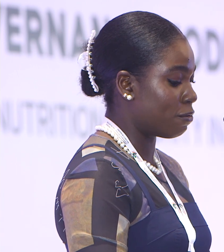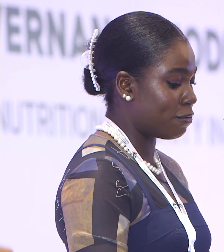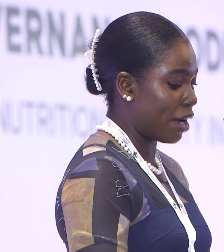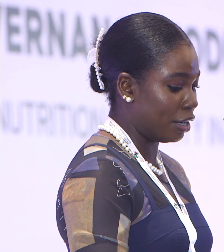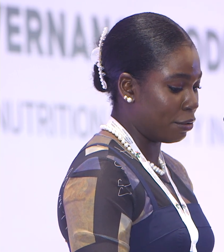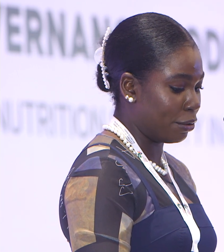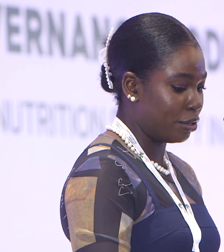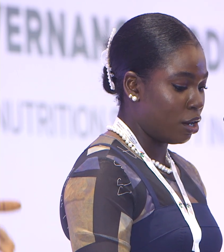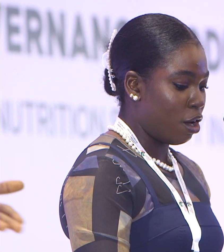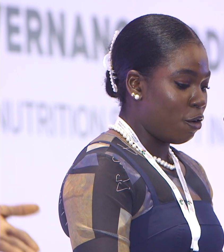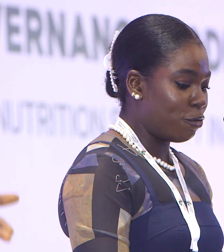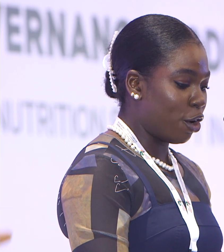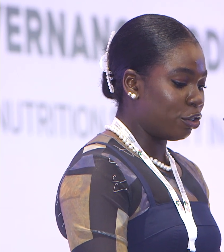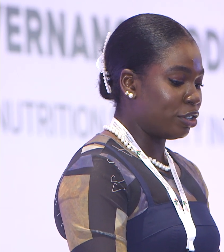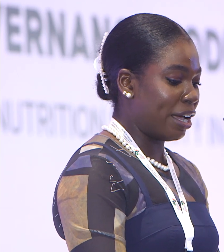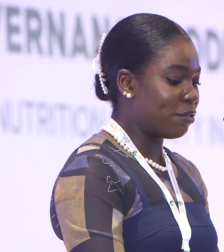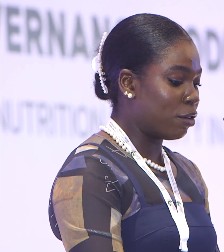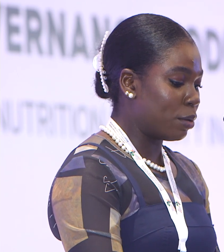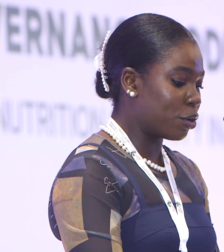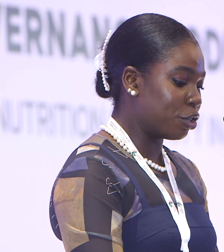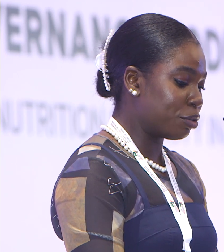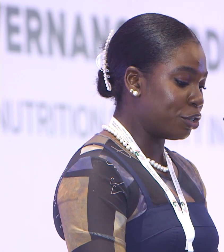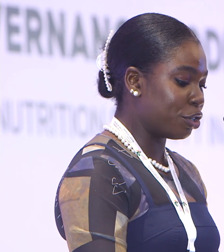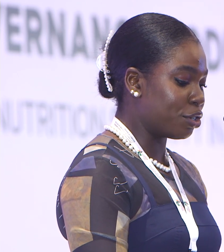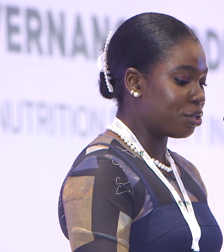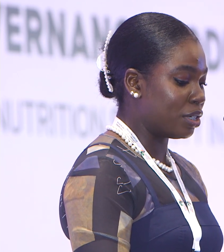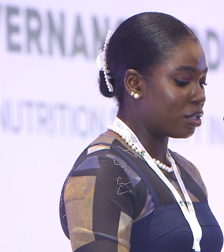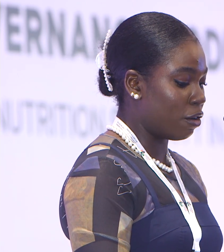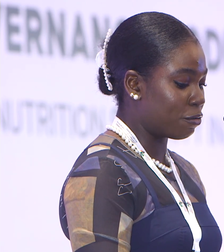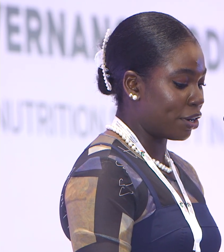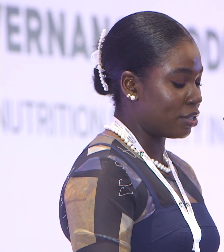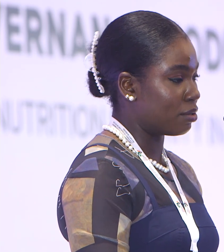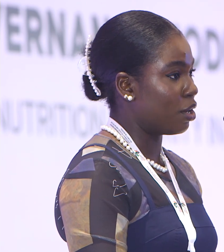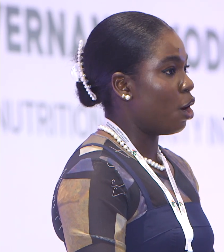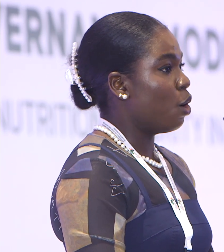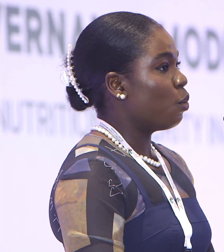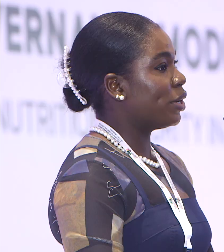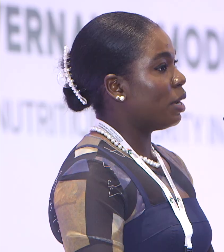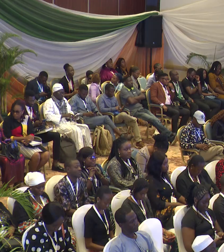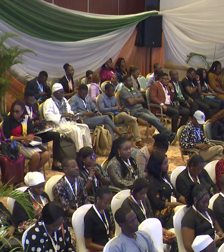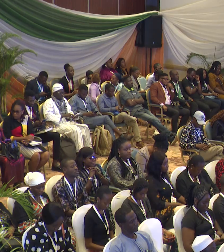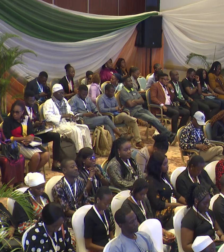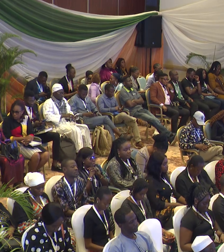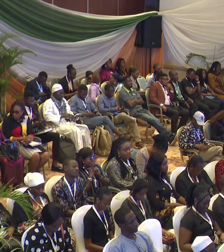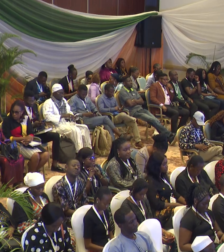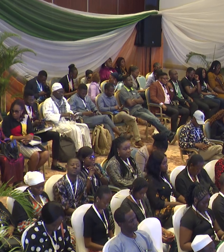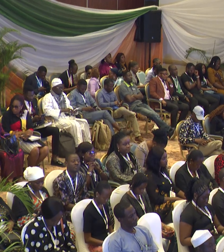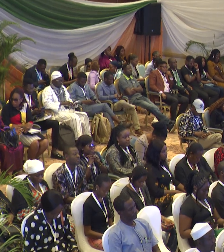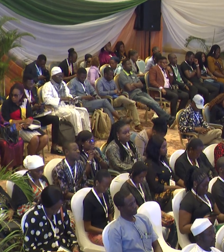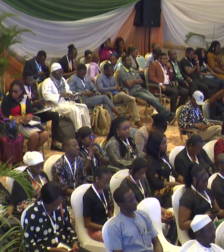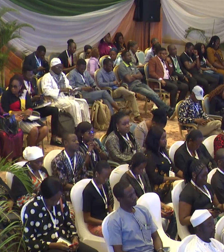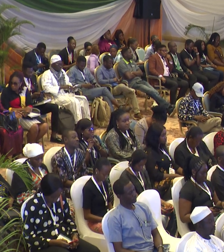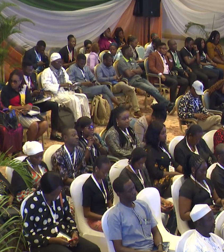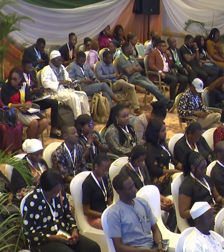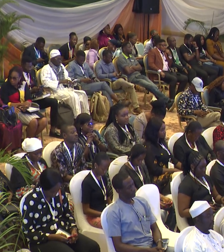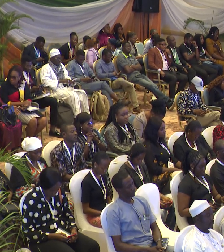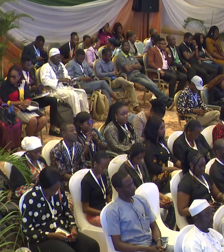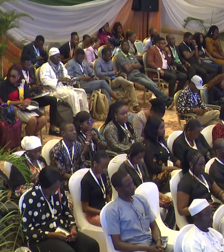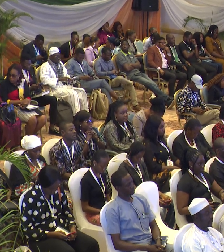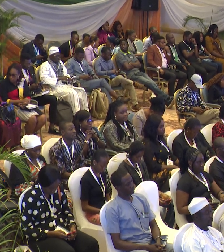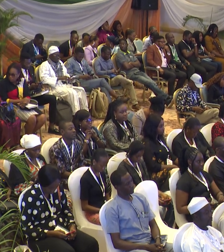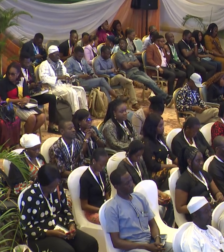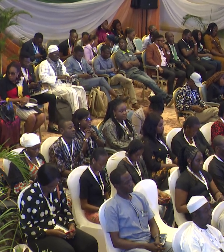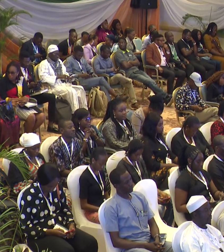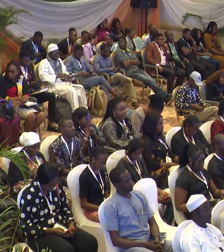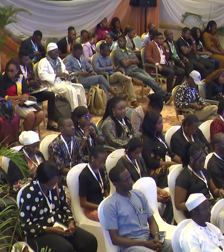Sonjon Farneron, for their valuable contributions to this conference. We deeply appreciate the interactive session led